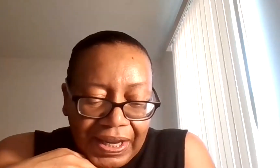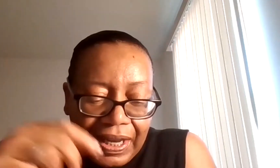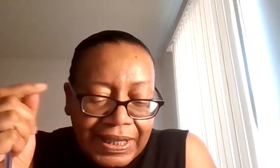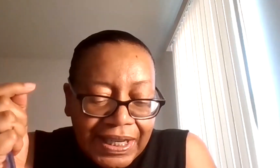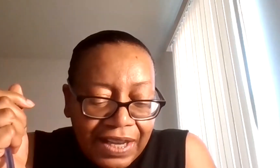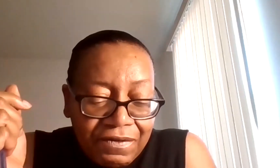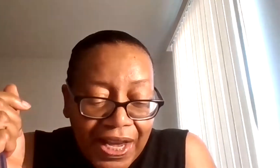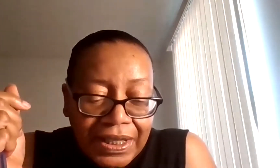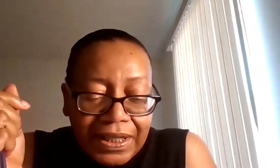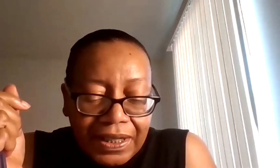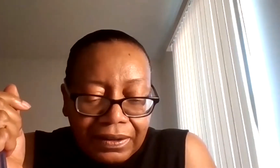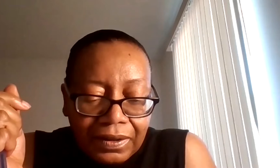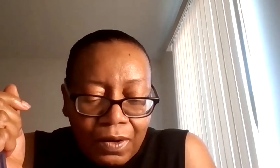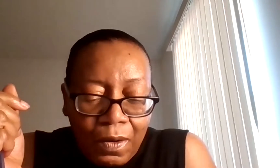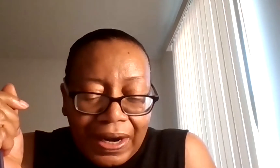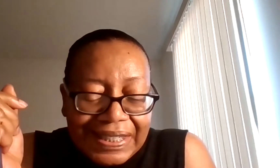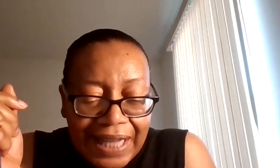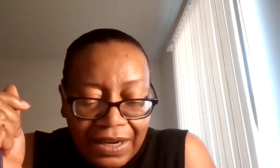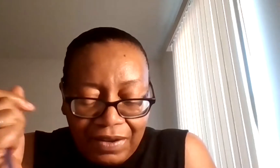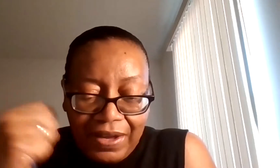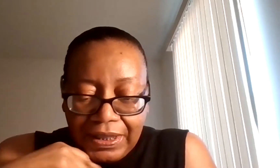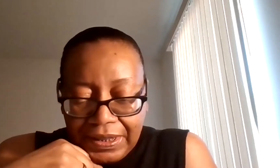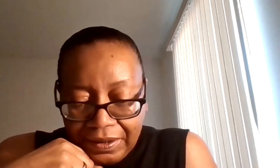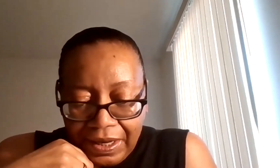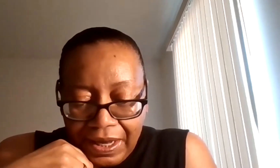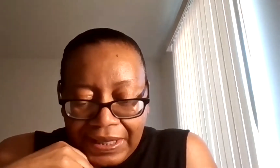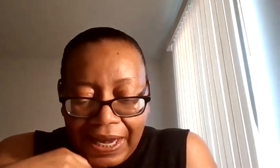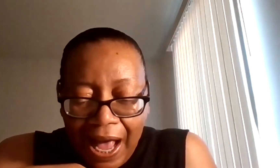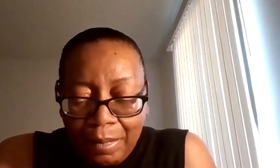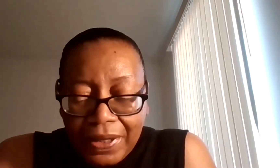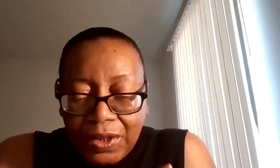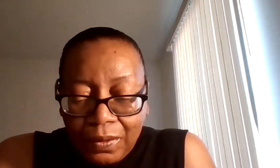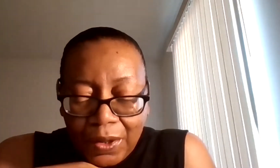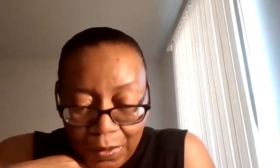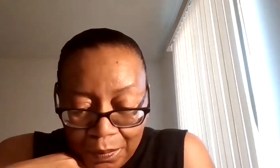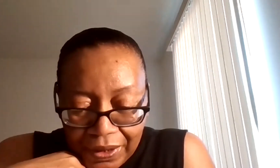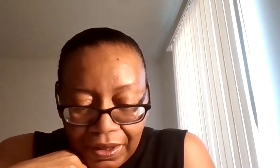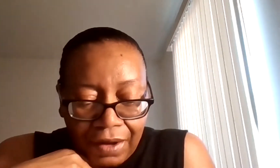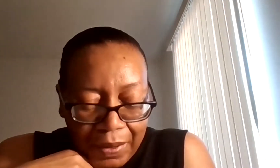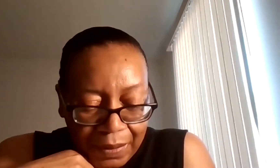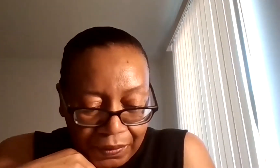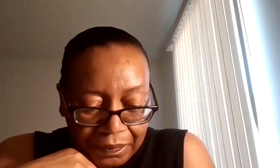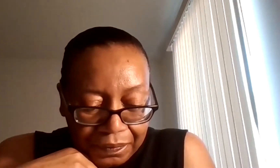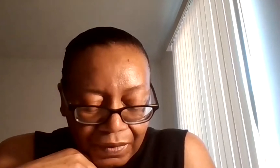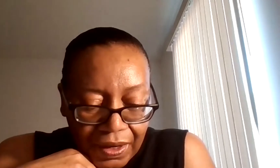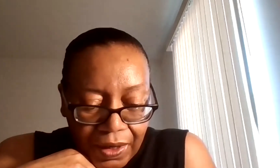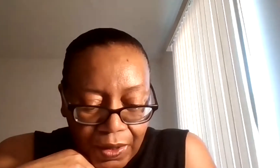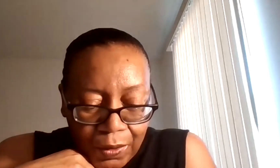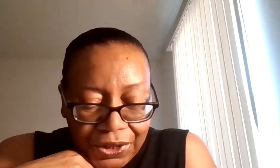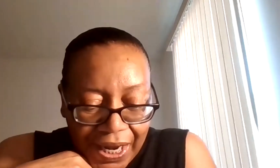is an event or a set of events that happens to a group of people